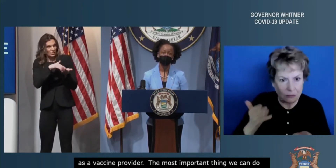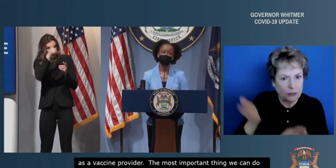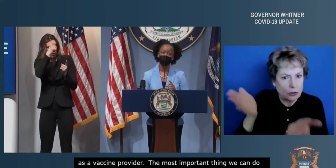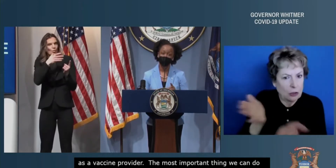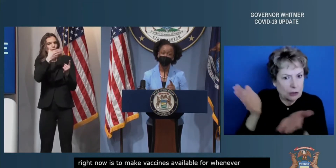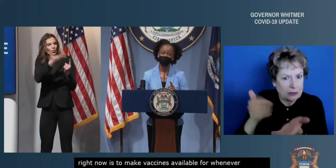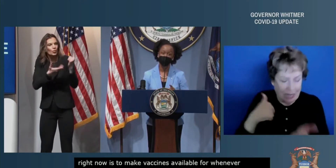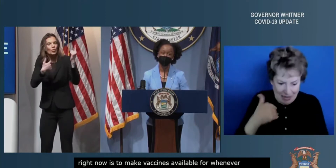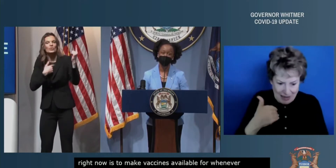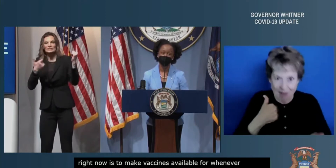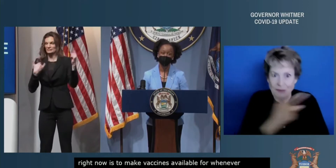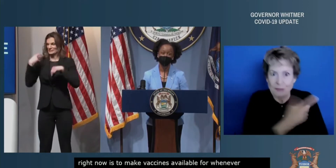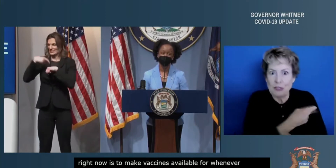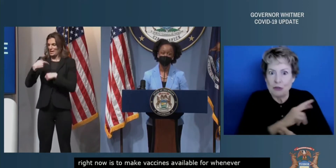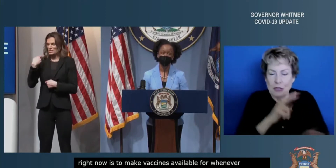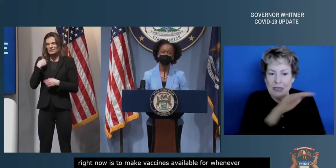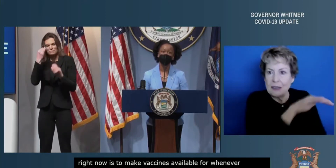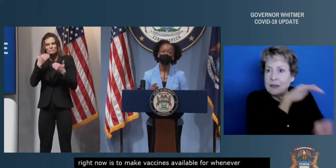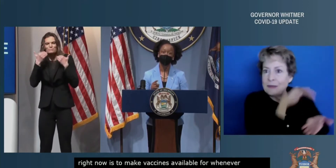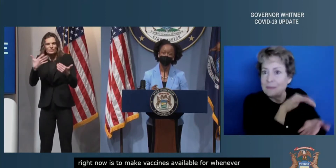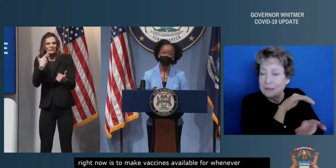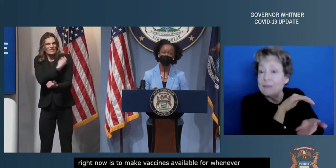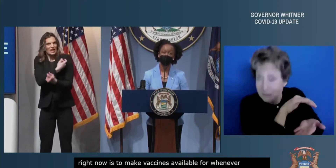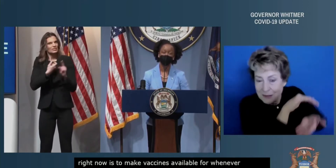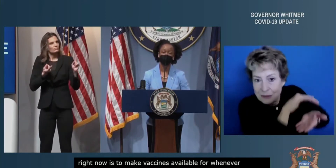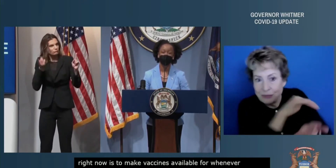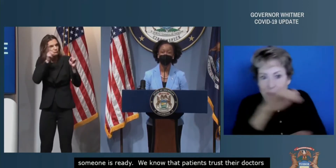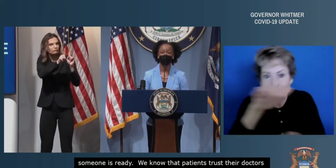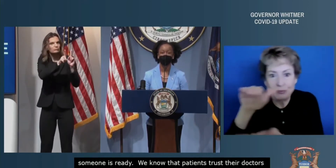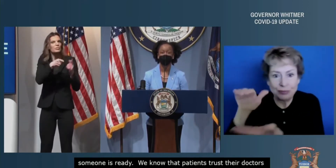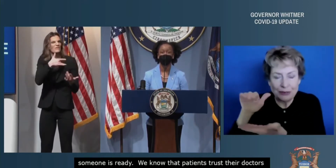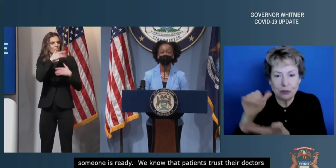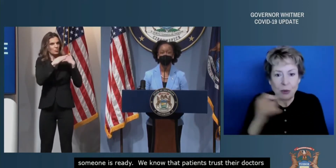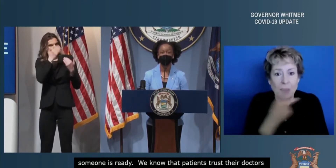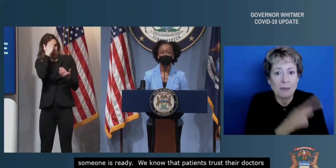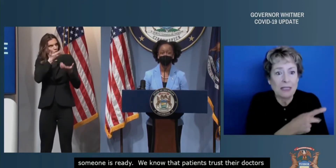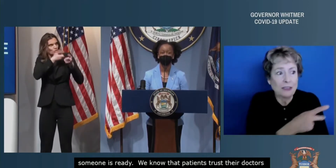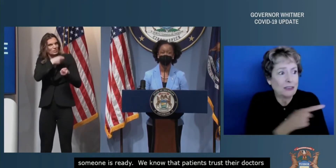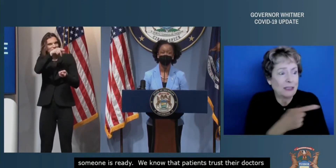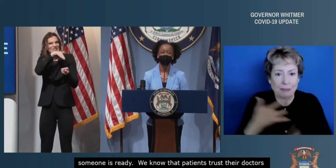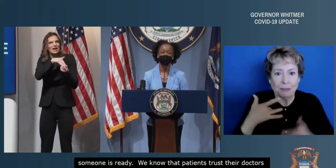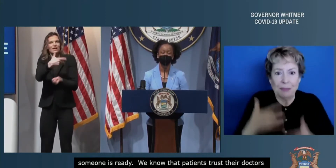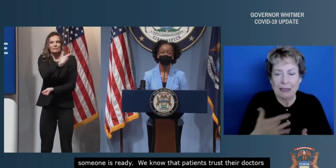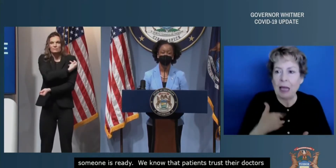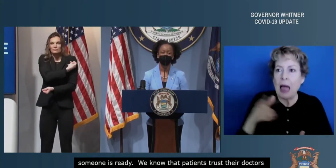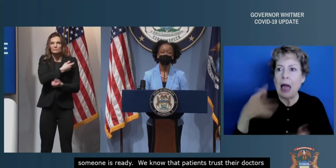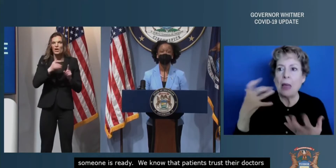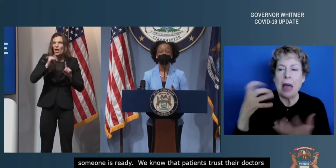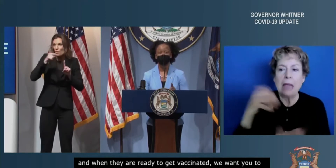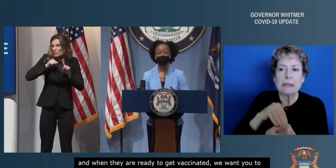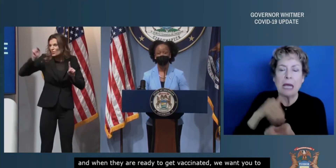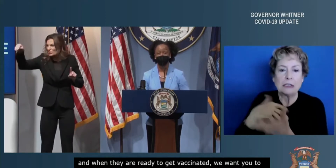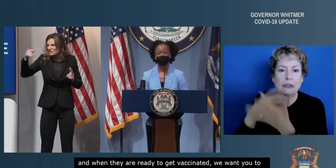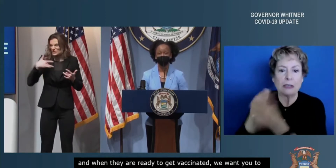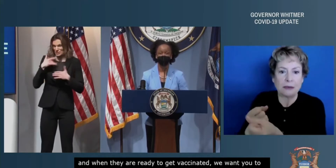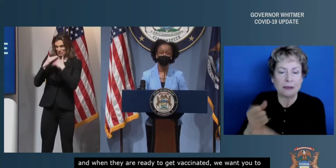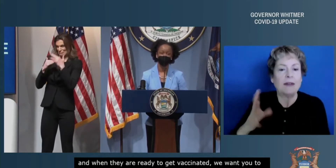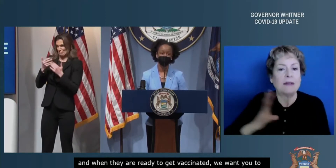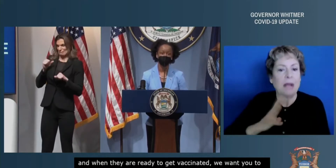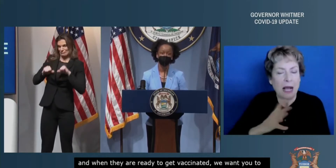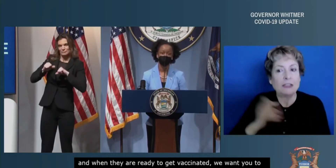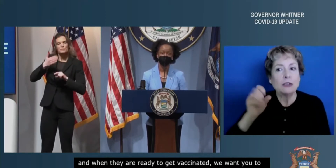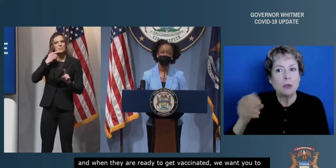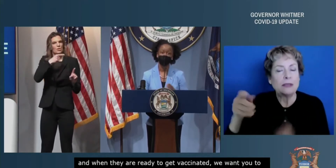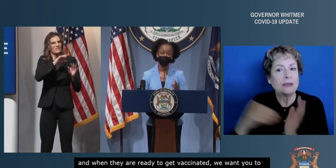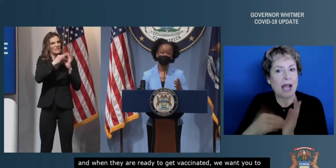doctors, and when they are ready to get vaccinated, we want you to have vaccine on hand. Reach out to your